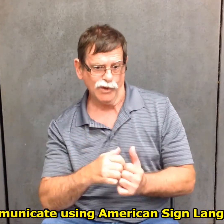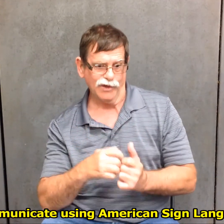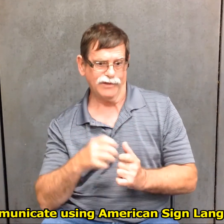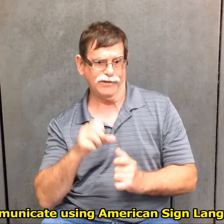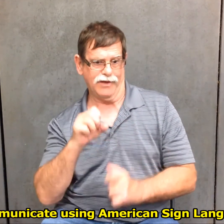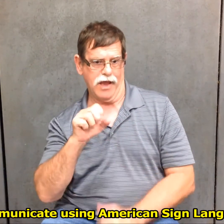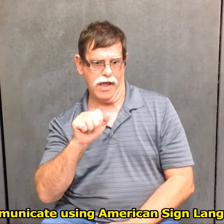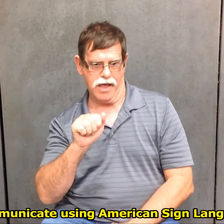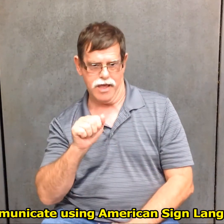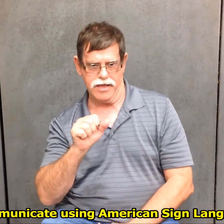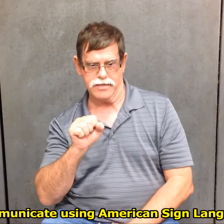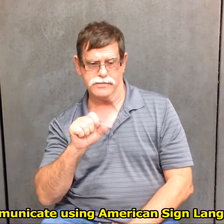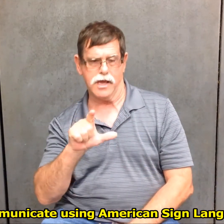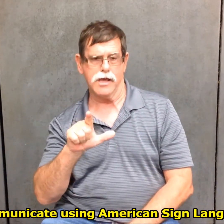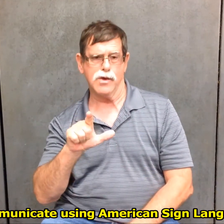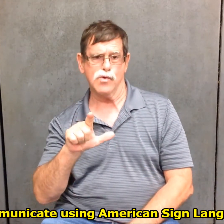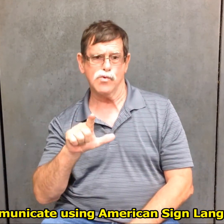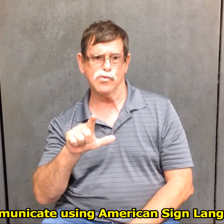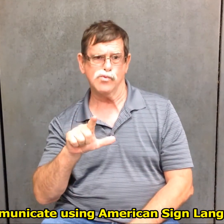I communicate using American Sign Language.